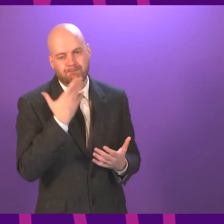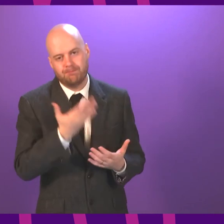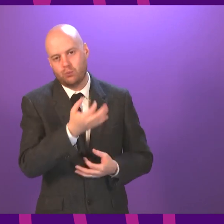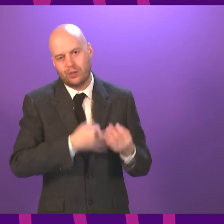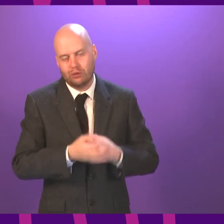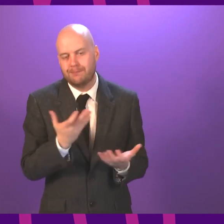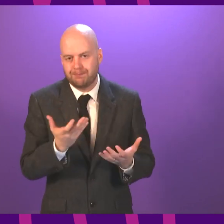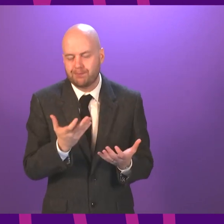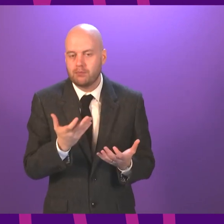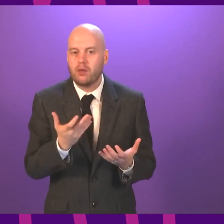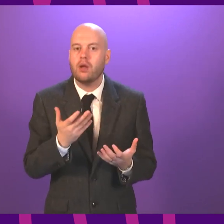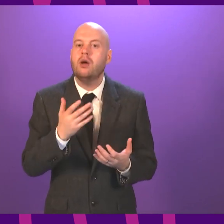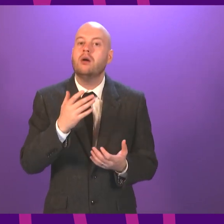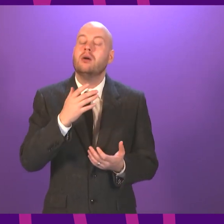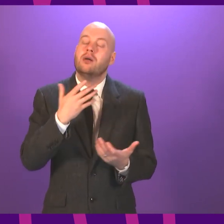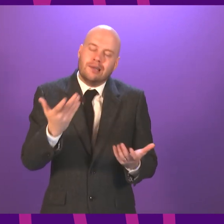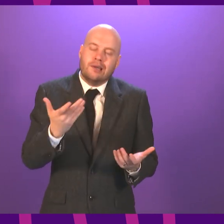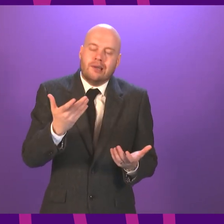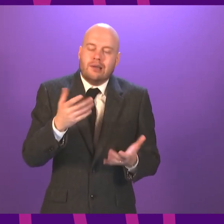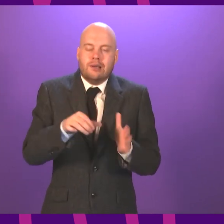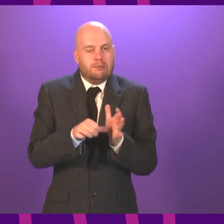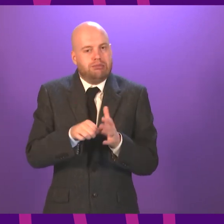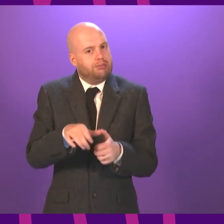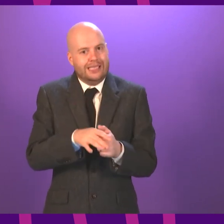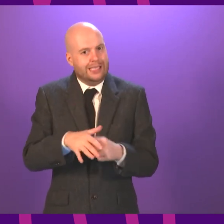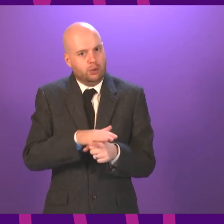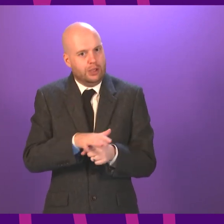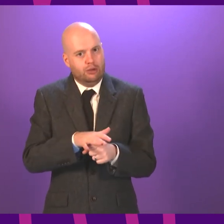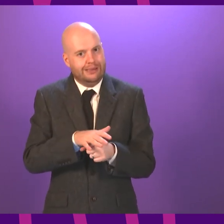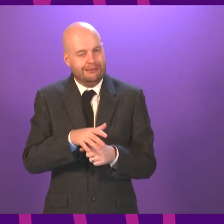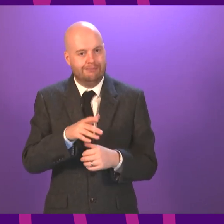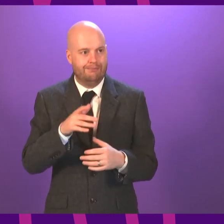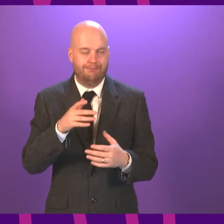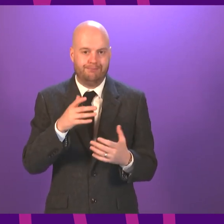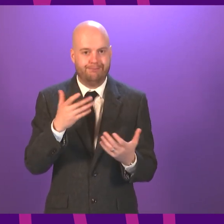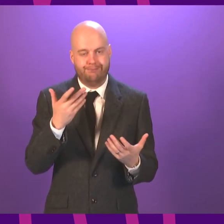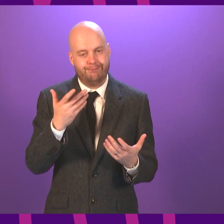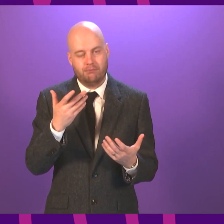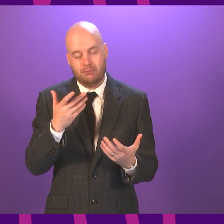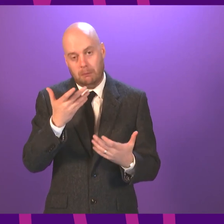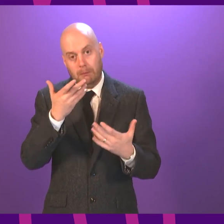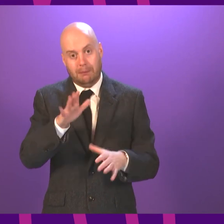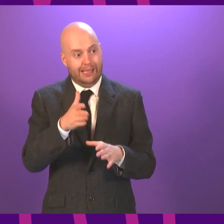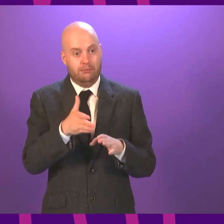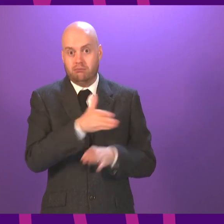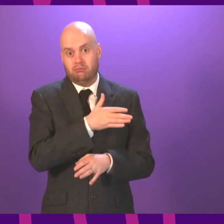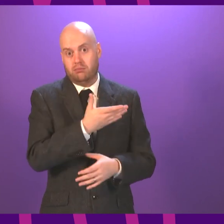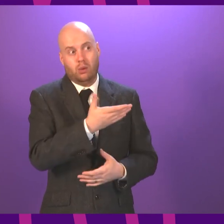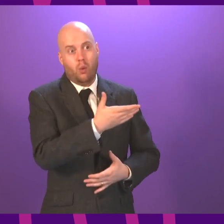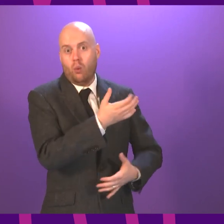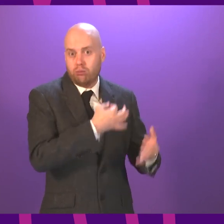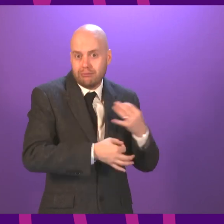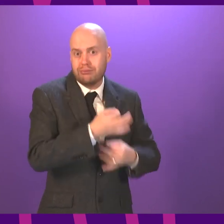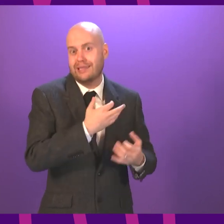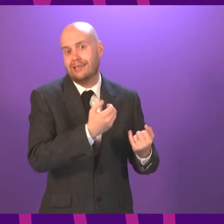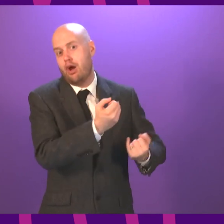and you know we've just heard from an earlier part of FMQs, perfectly legitimate questioning and criticism over